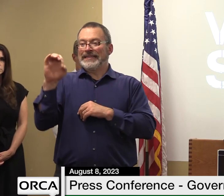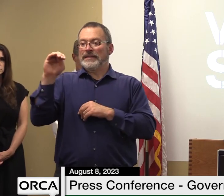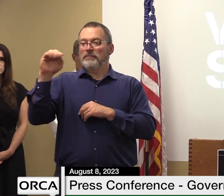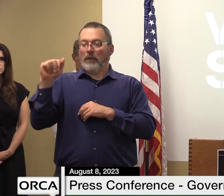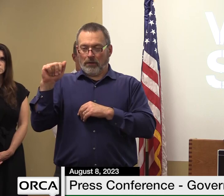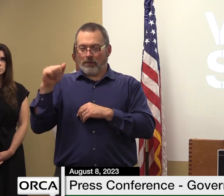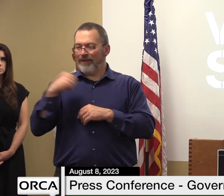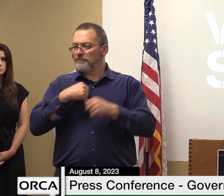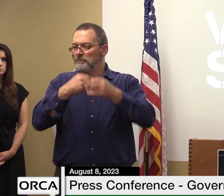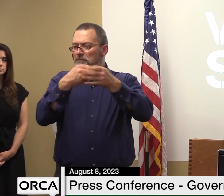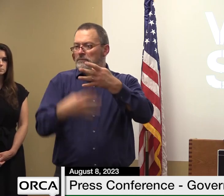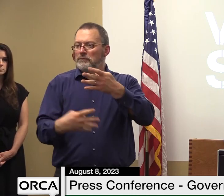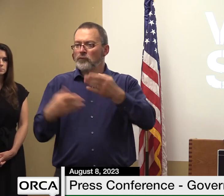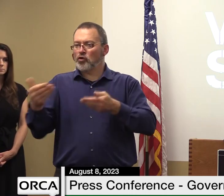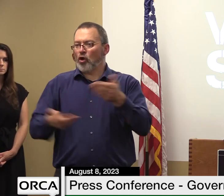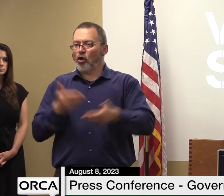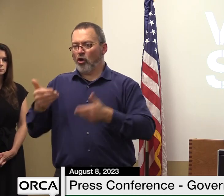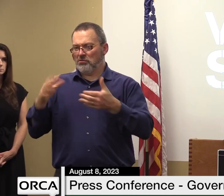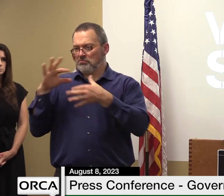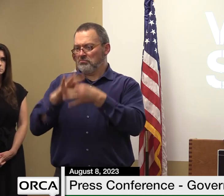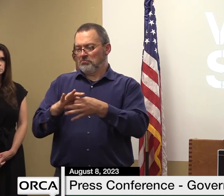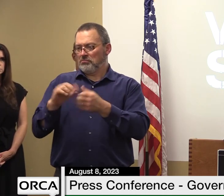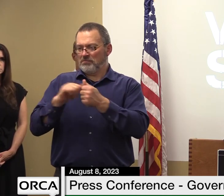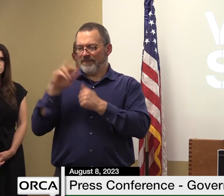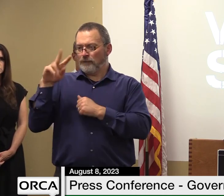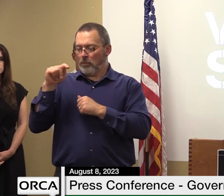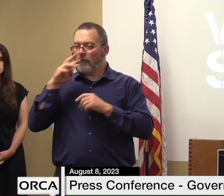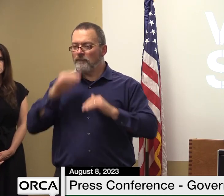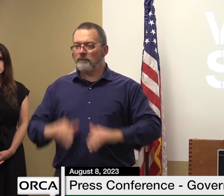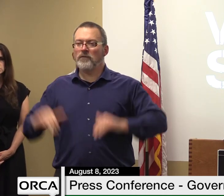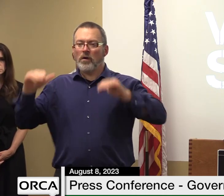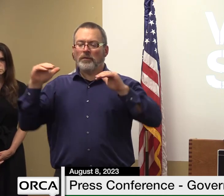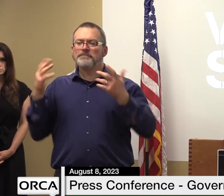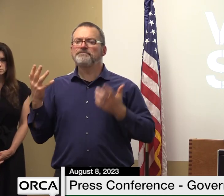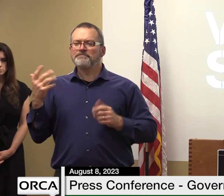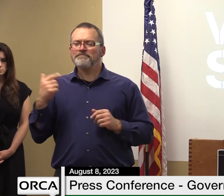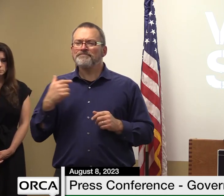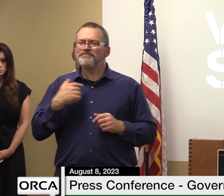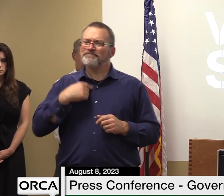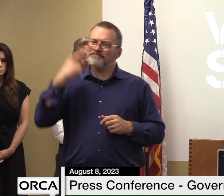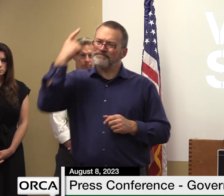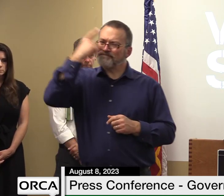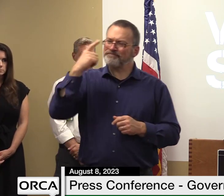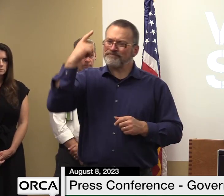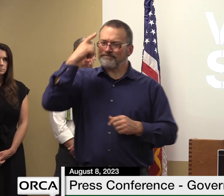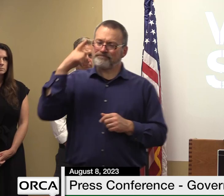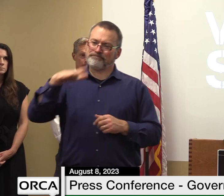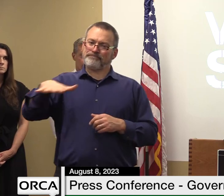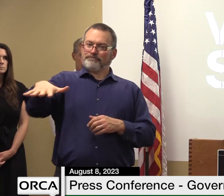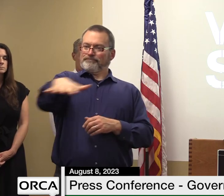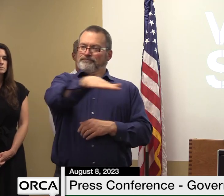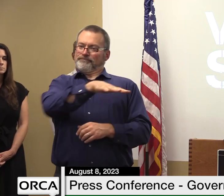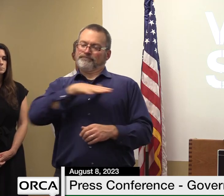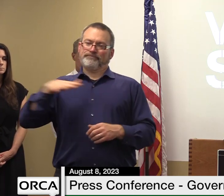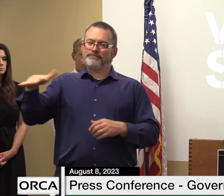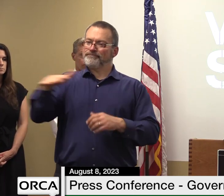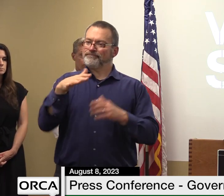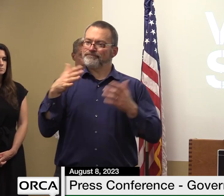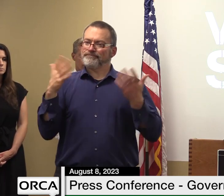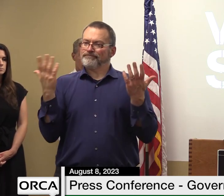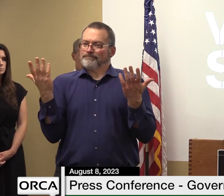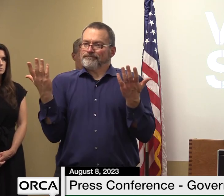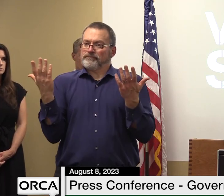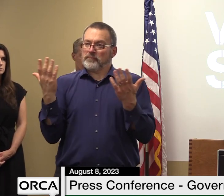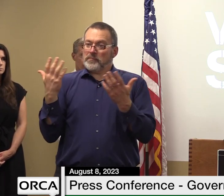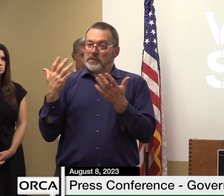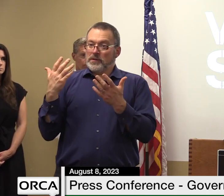sort of address some of the flood recovery but it made me wonder um overall uh was our previous labor shortage